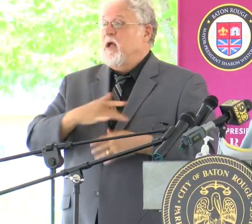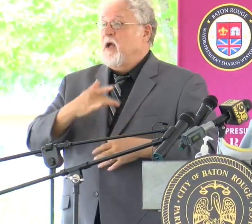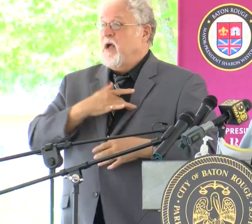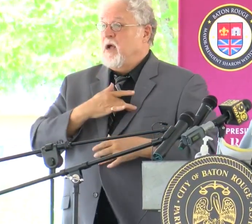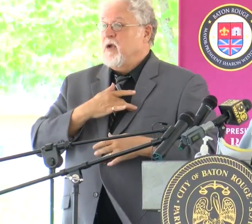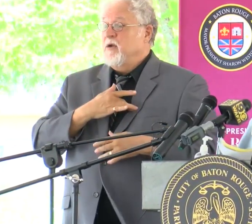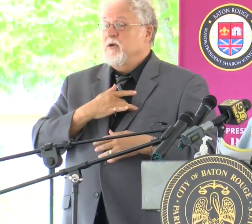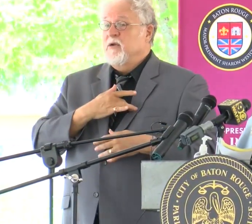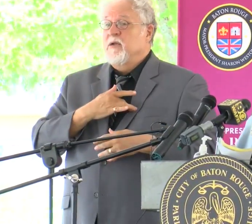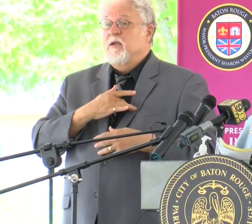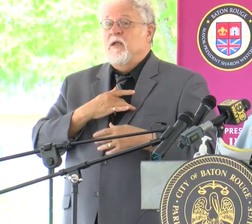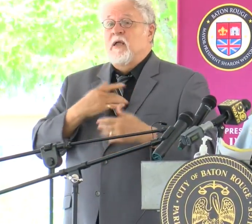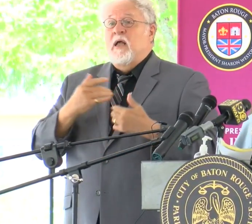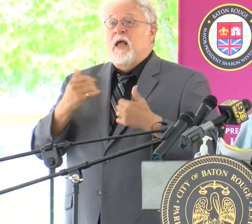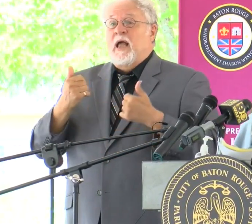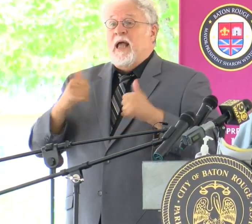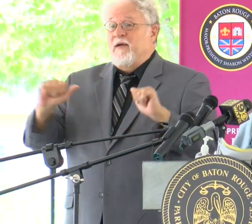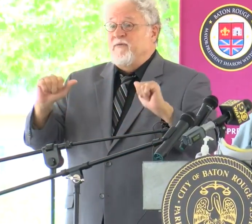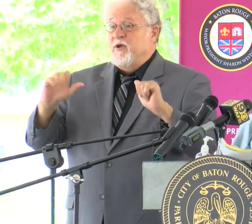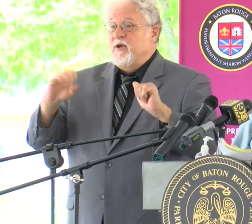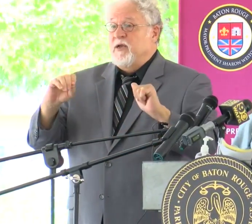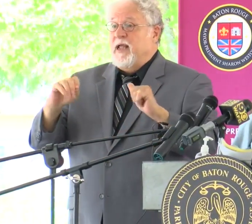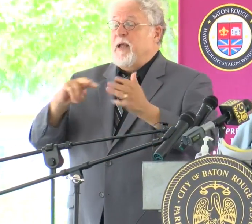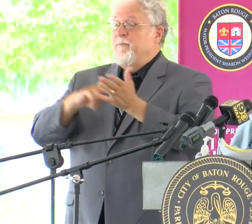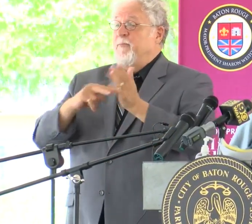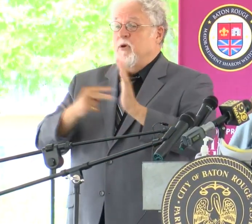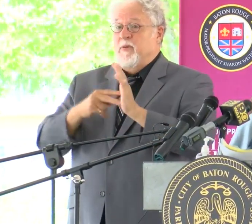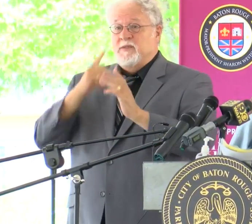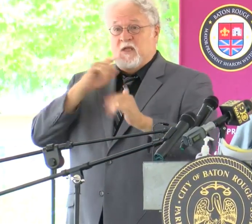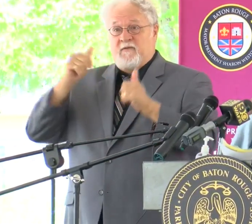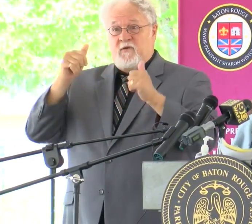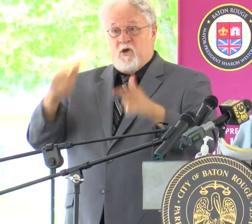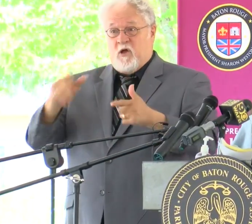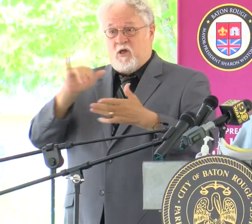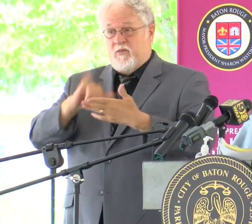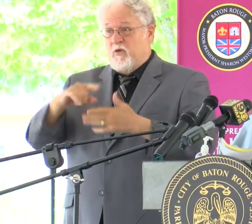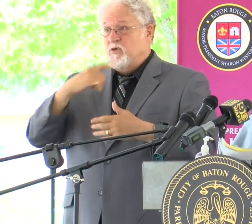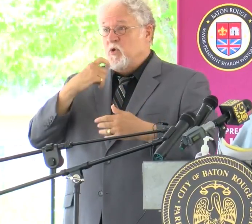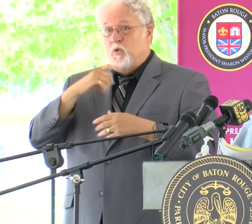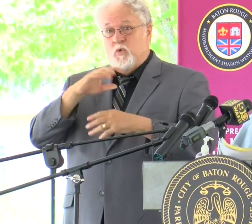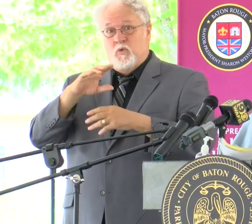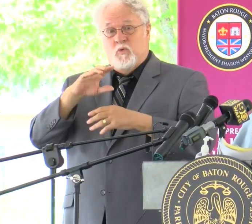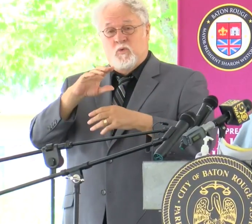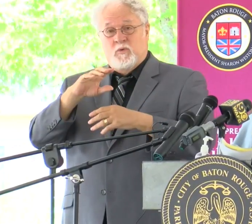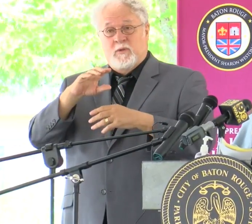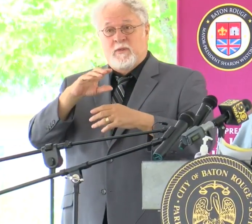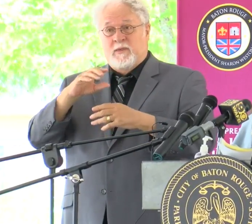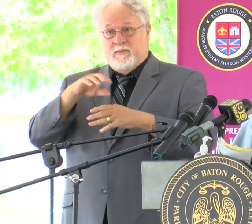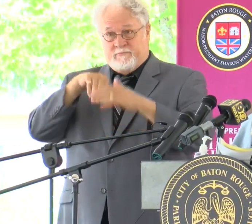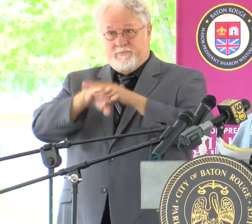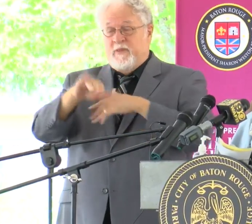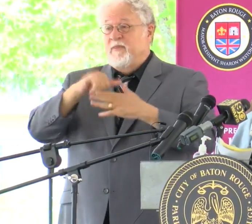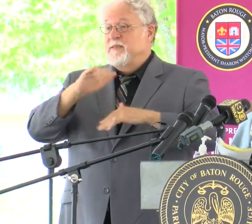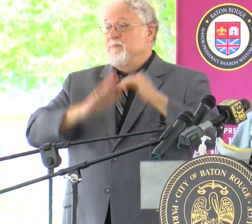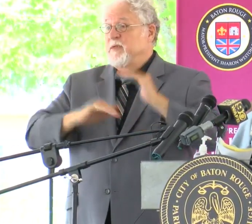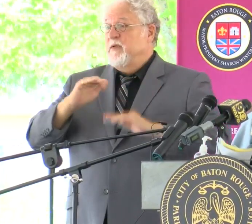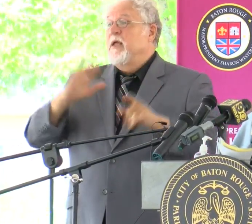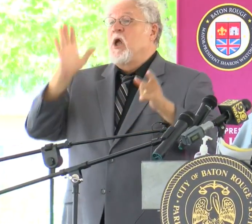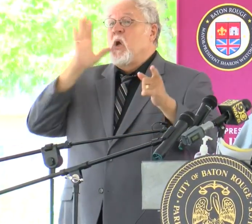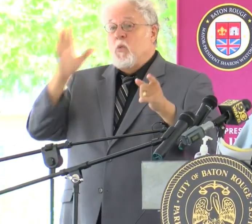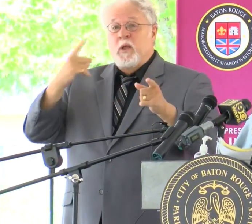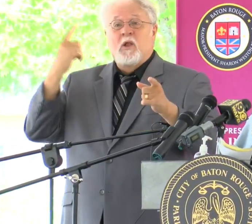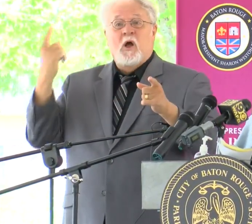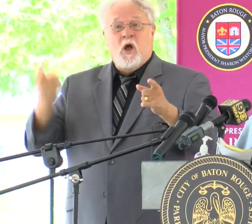the essence, and the purpose of all those who occupy this building will